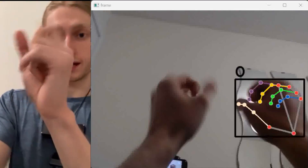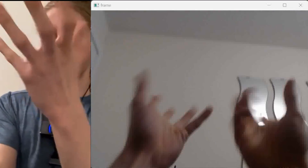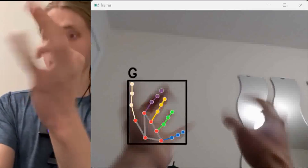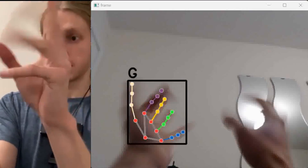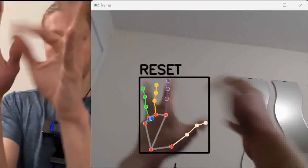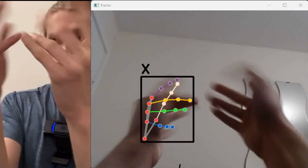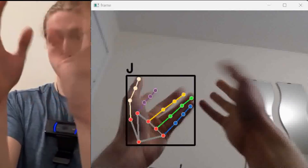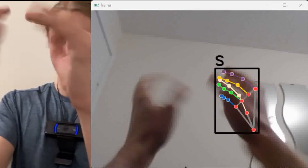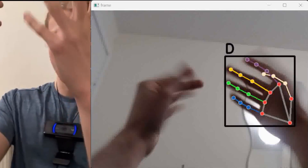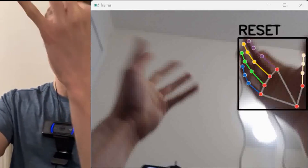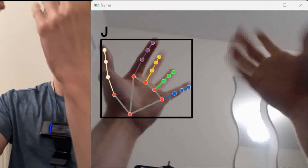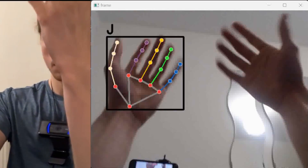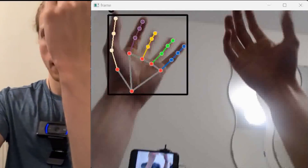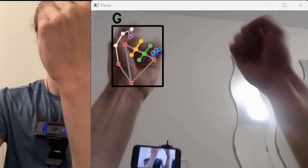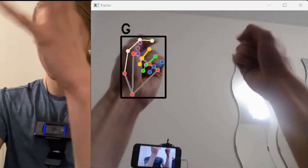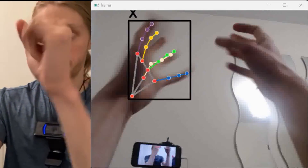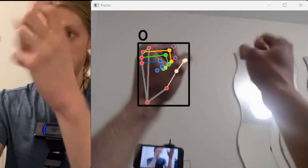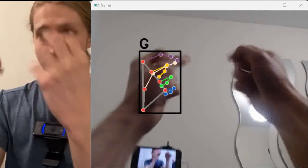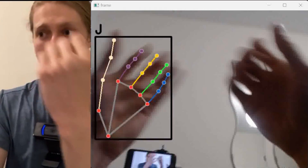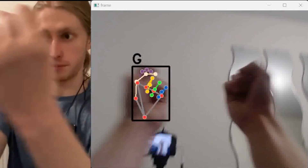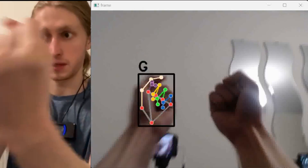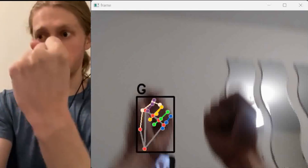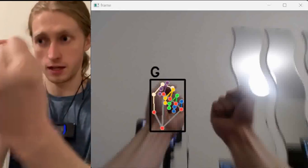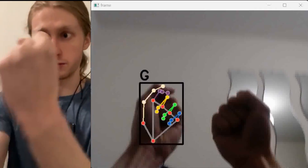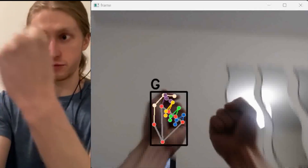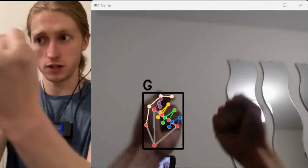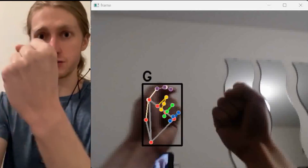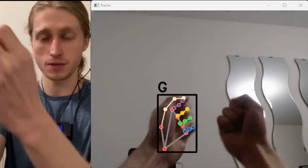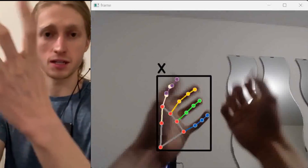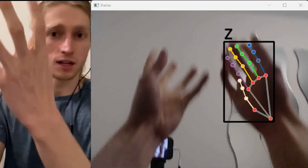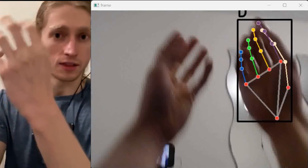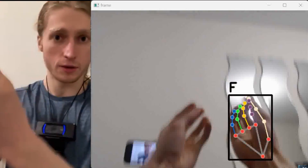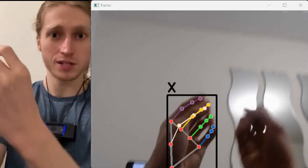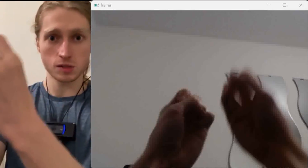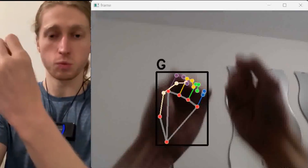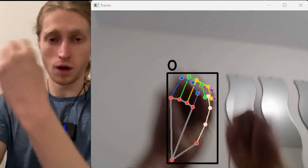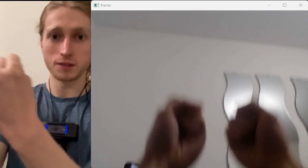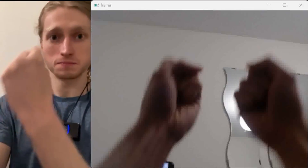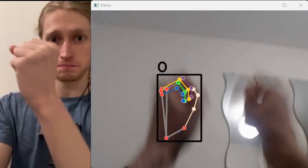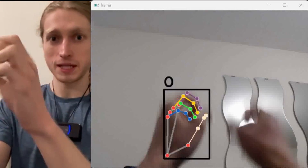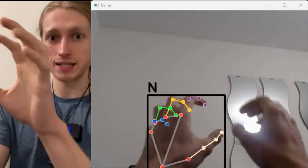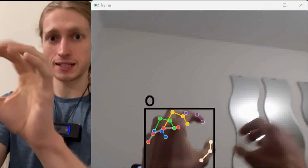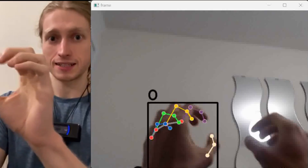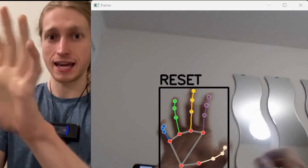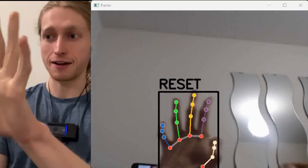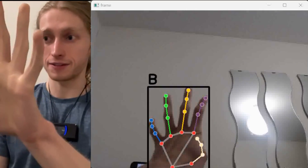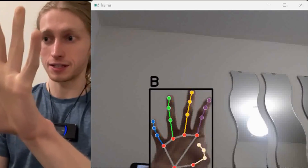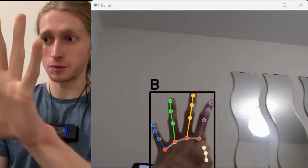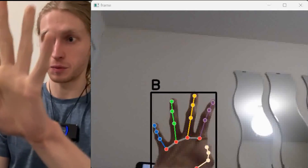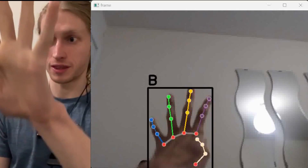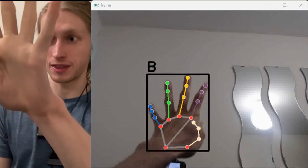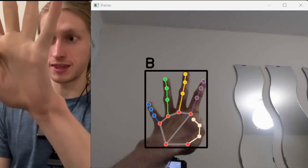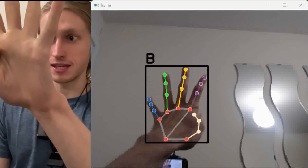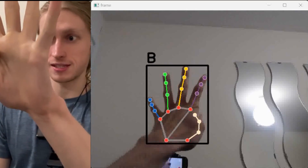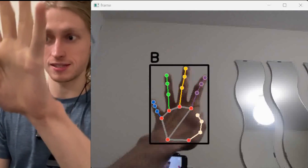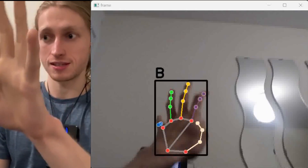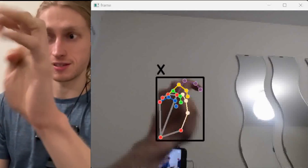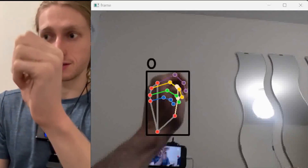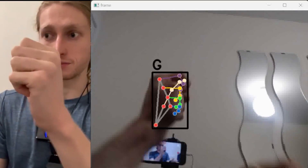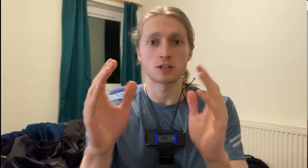I can make letters and the camera picks it up in front of me. There is one big caveat with this system. I